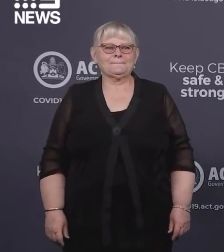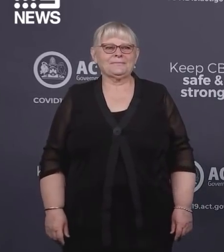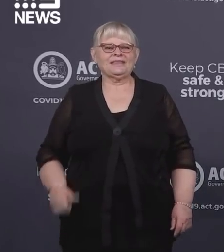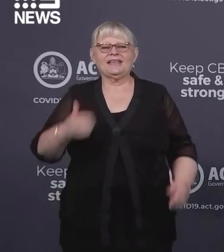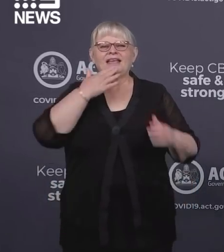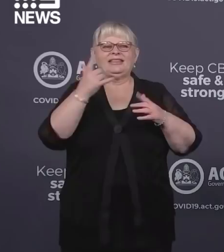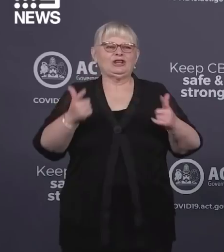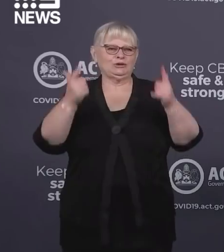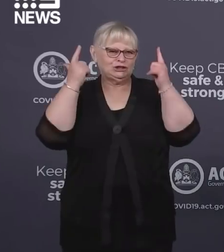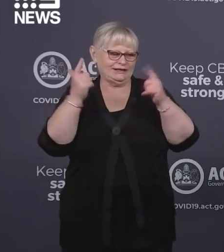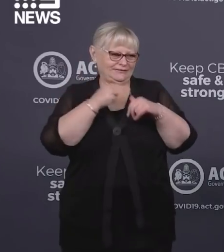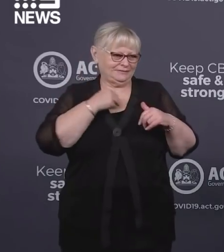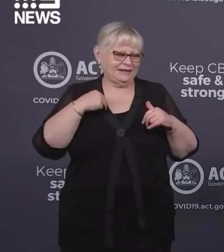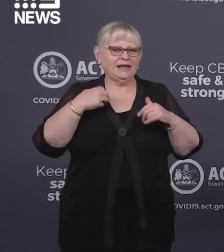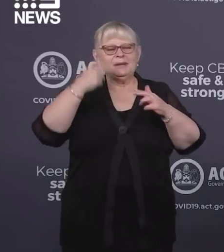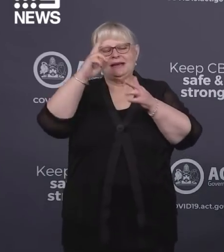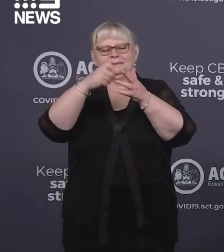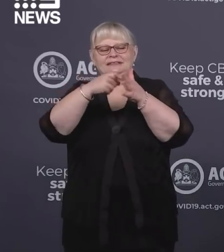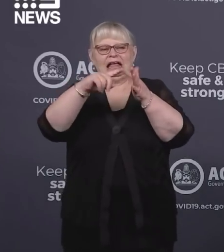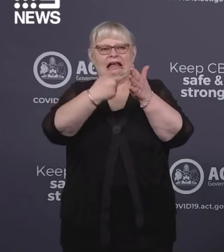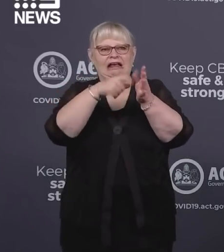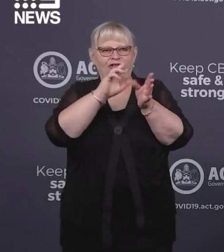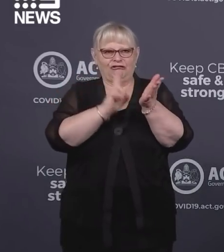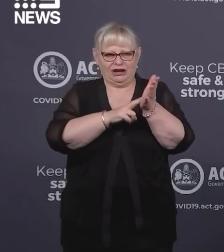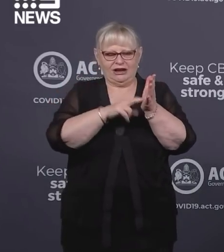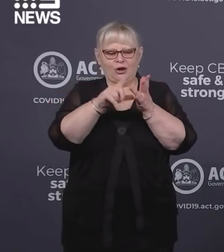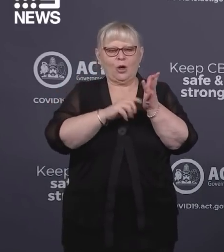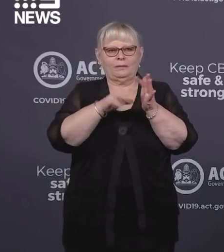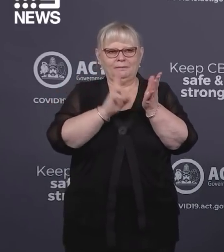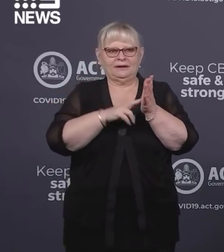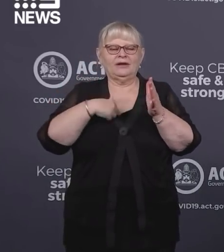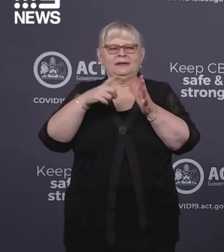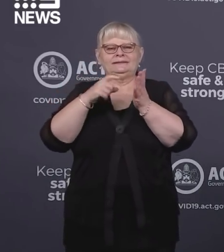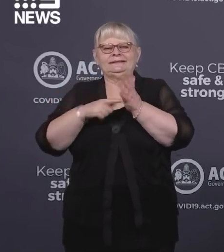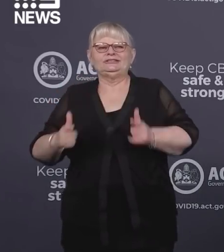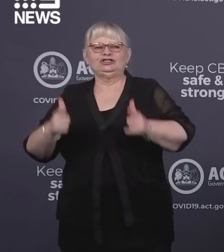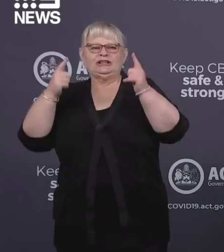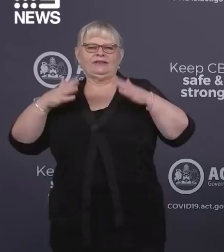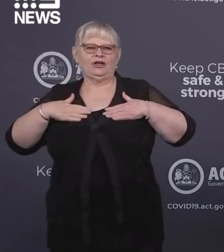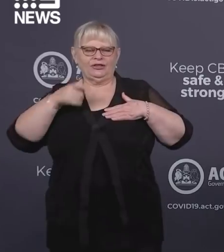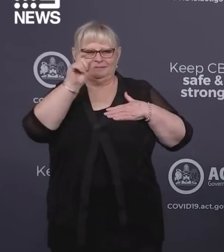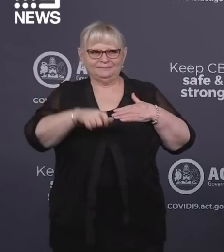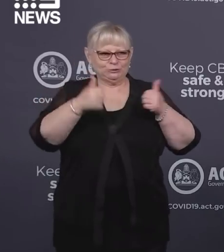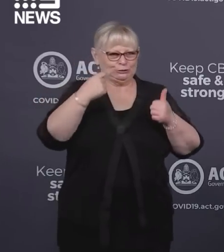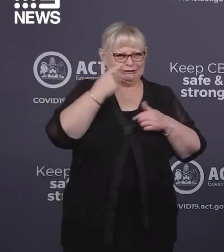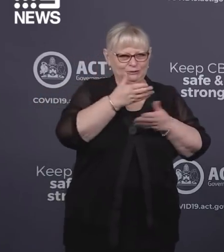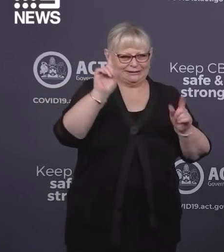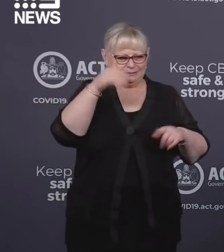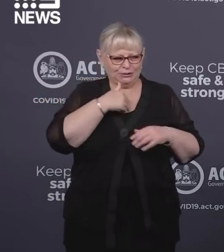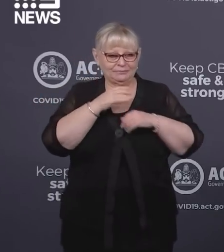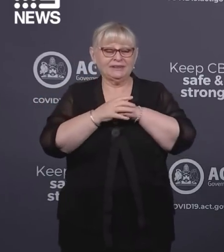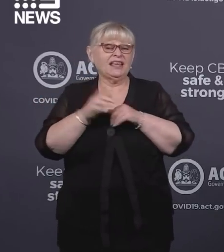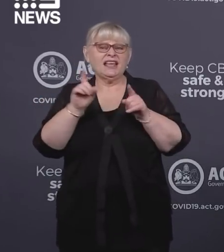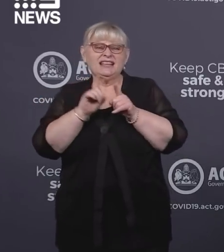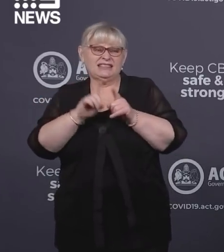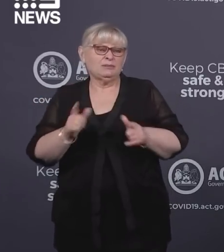Thank you Chief, I'm Karen Coleman, the ACT Chief Health Officer and good to speak to you again this morning. So as the Chief Minister has